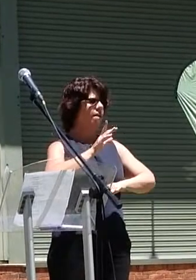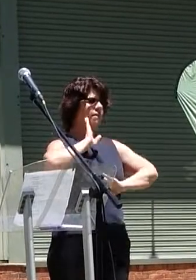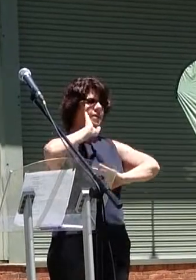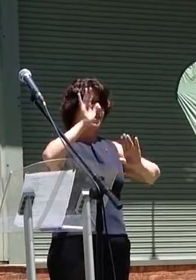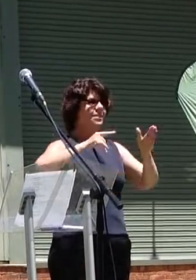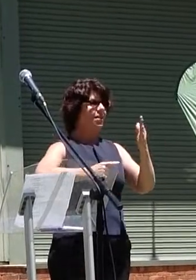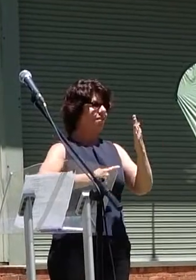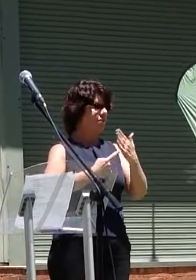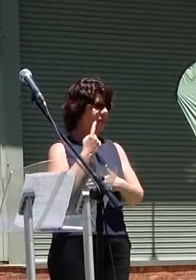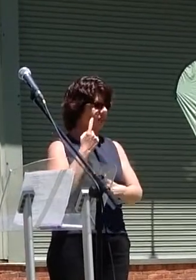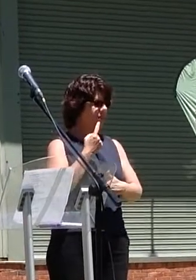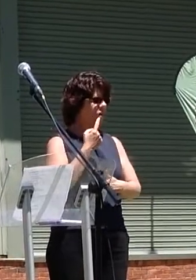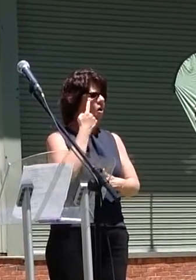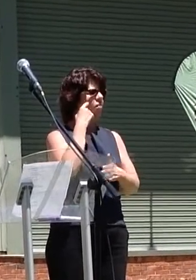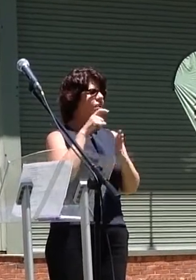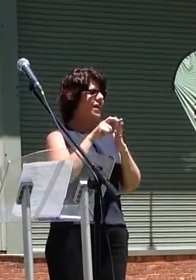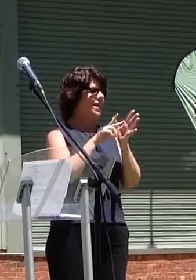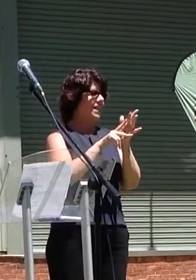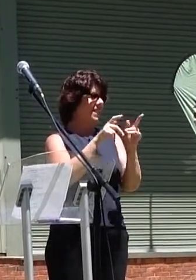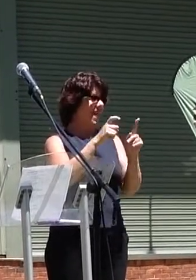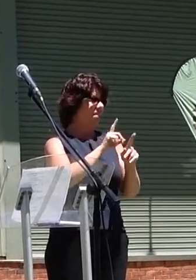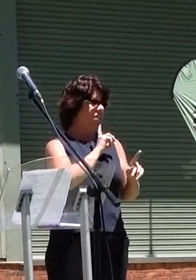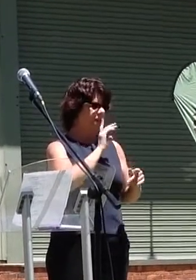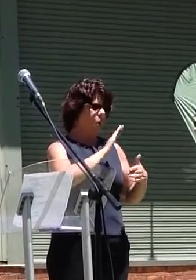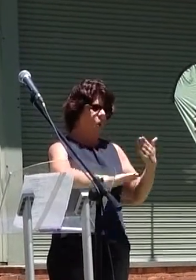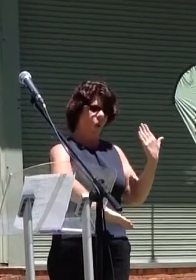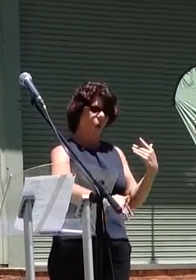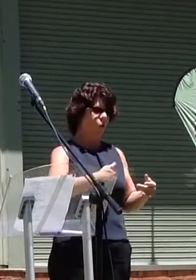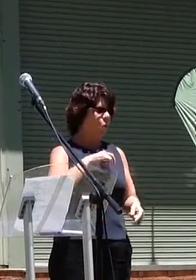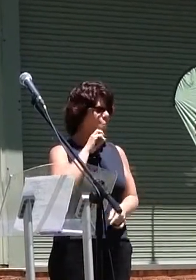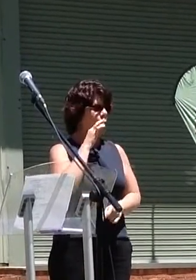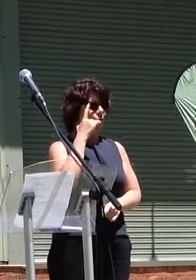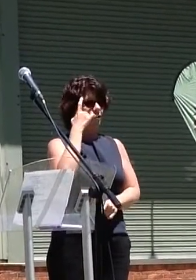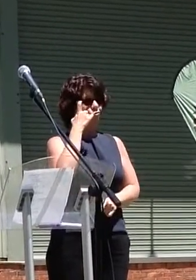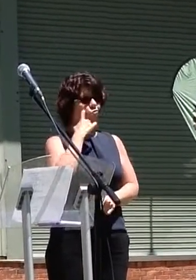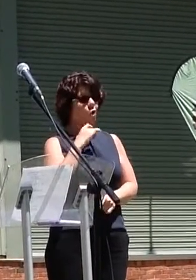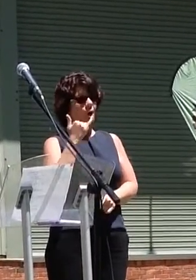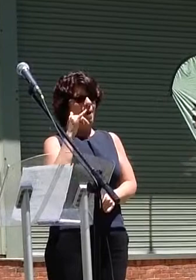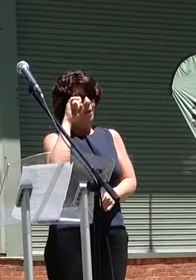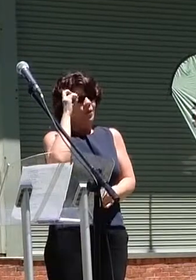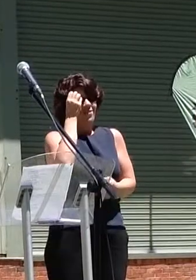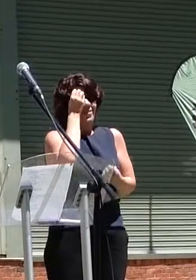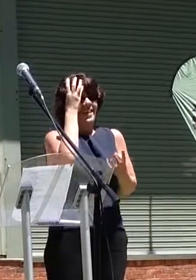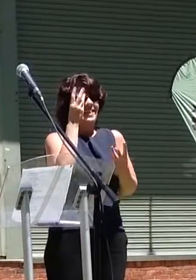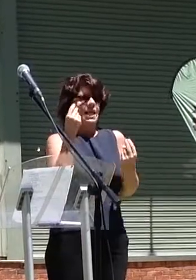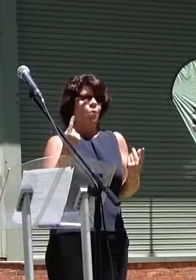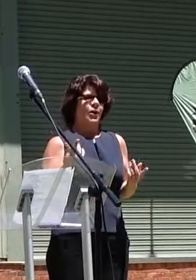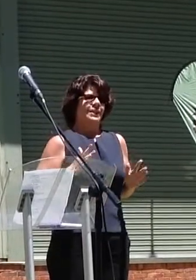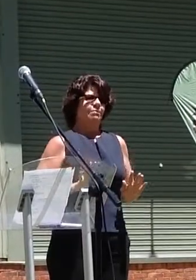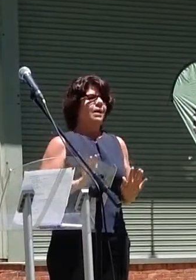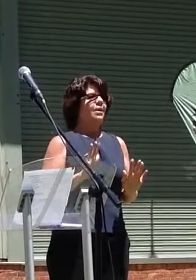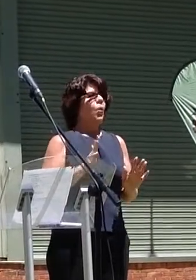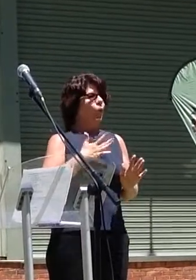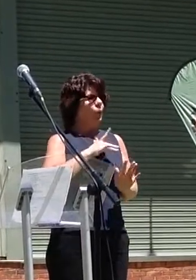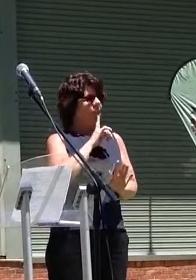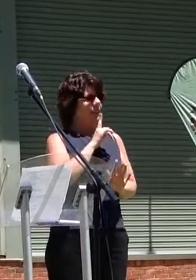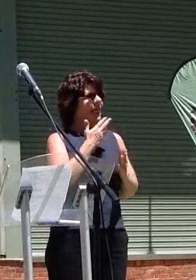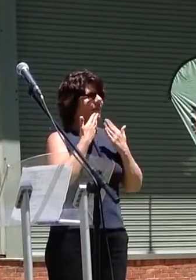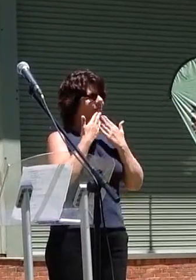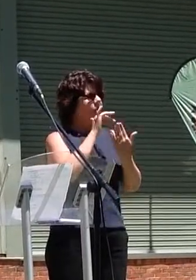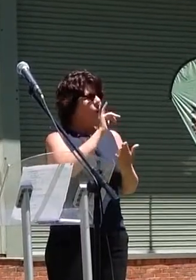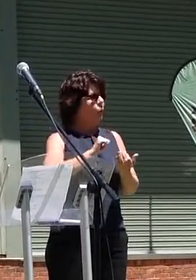David mentioned most of them and I won't try because I know I'll probably leave someone out, but your support is very much appreciated.